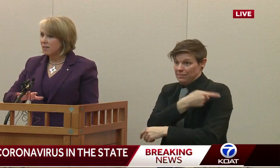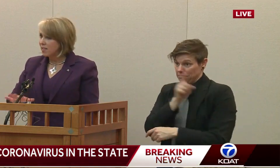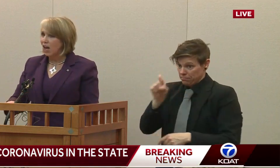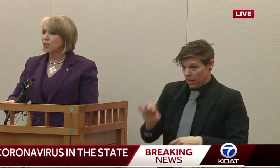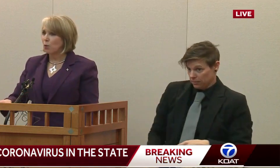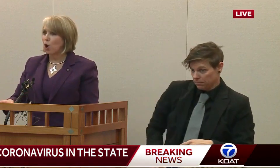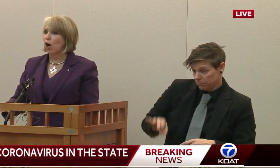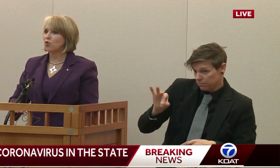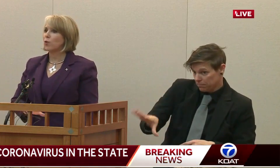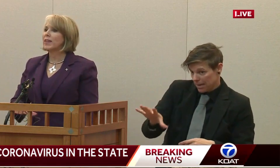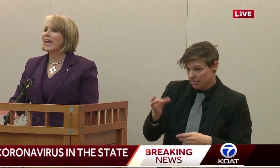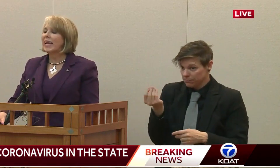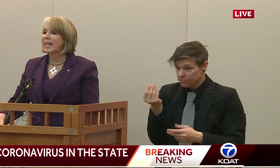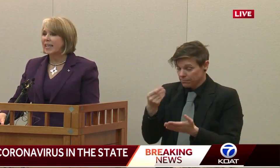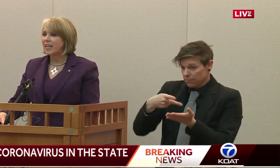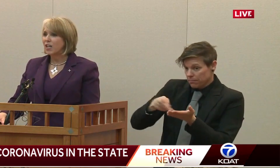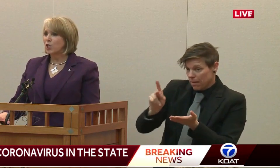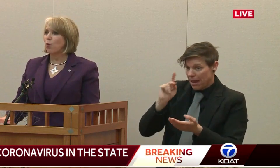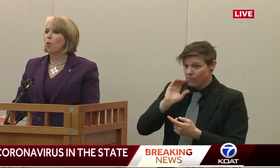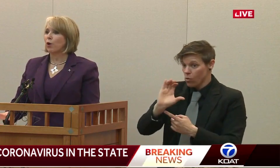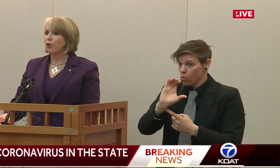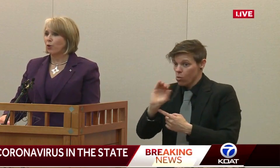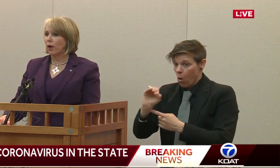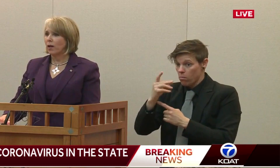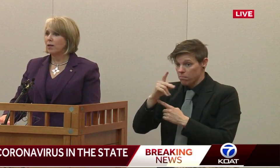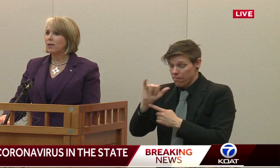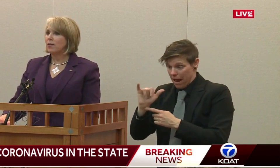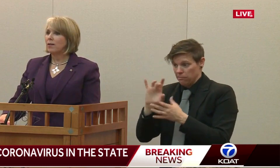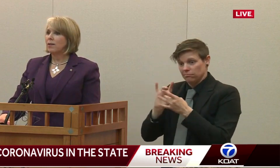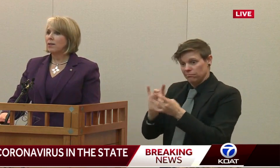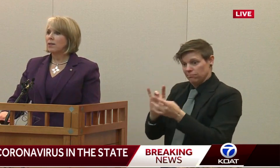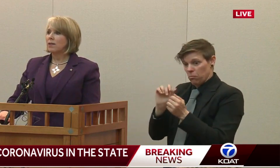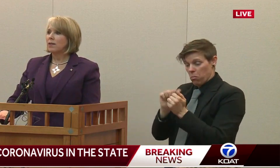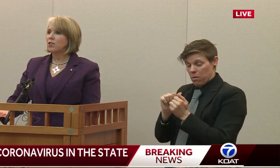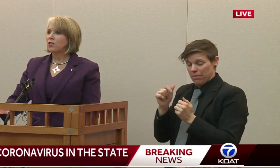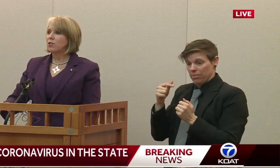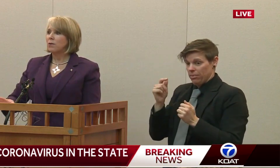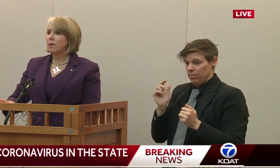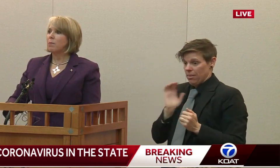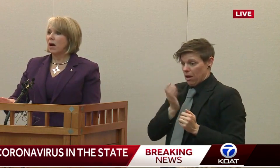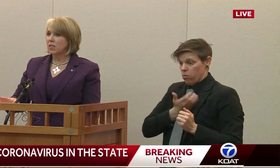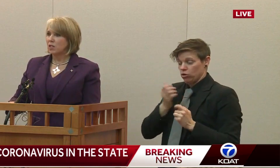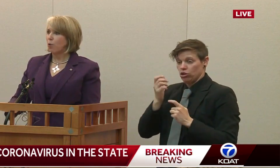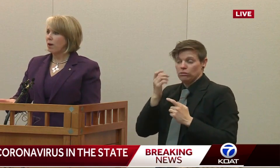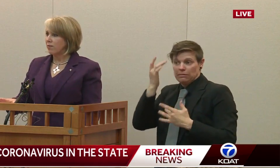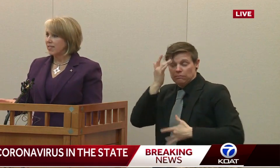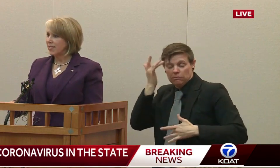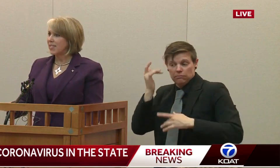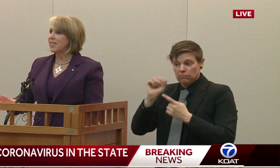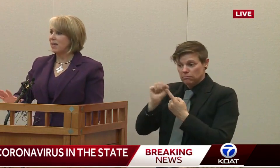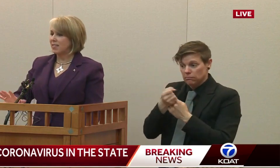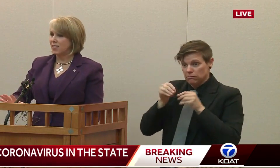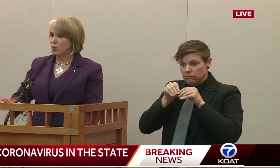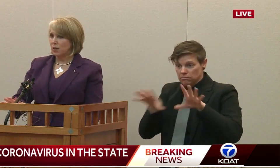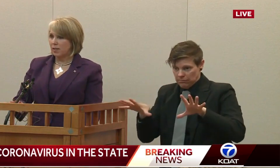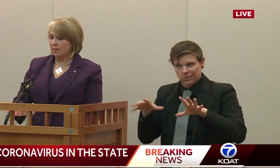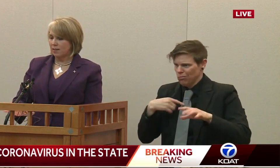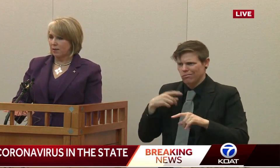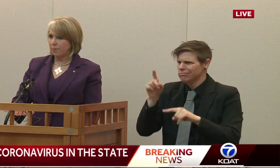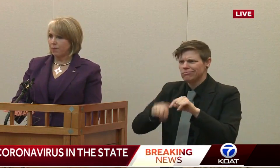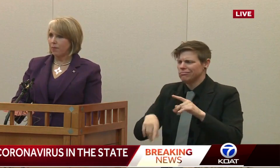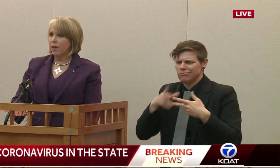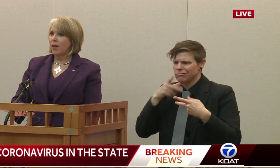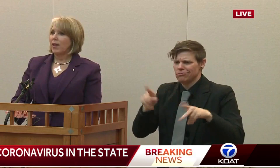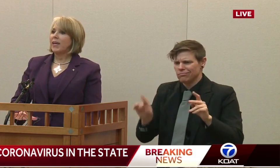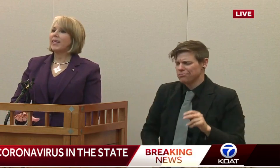-pocket deductible cost related to what we're doing to minimize the spread of this disease and to deal with